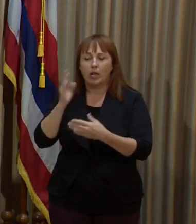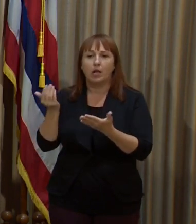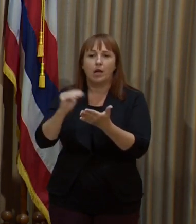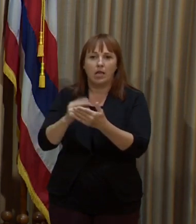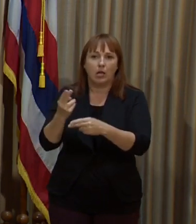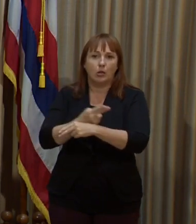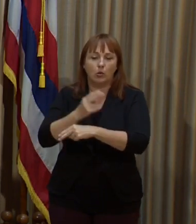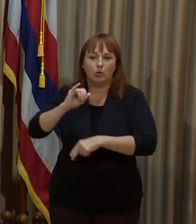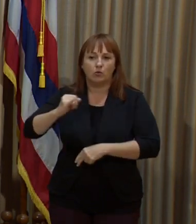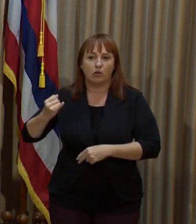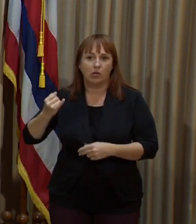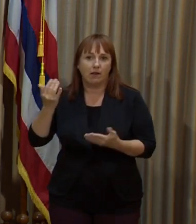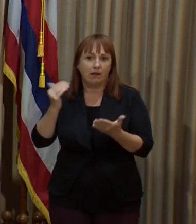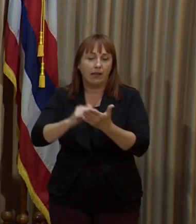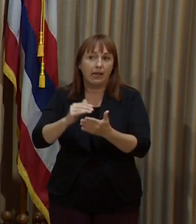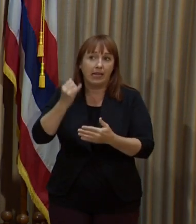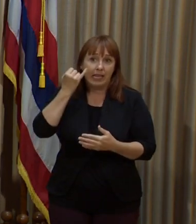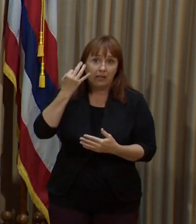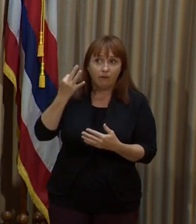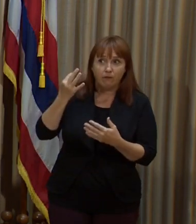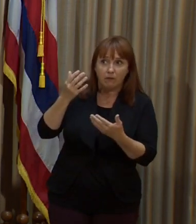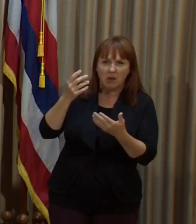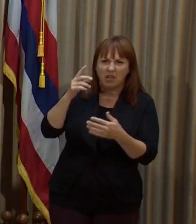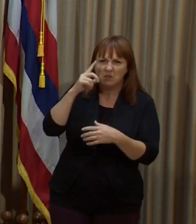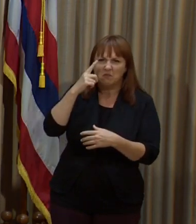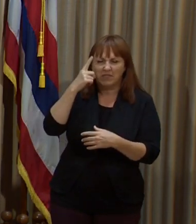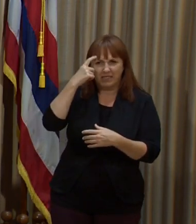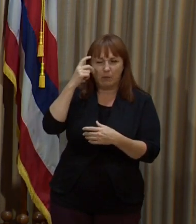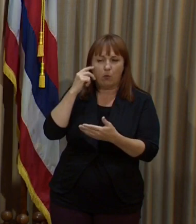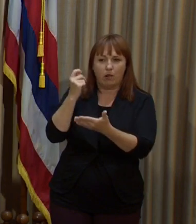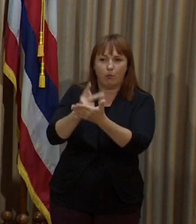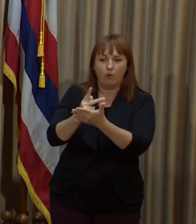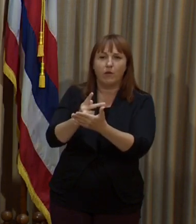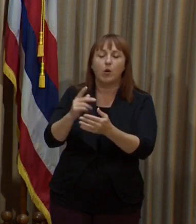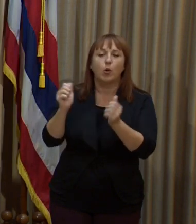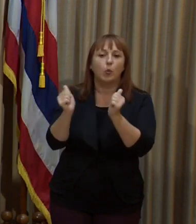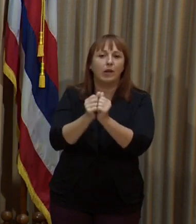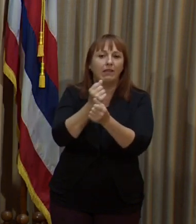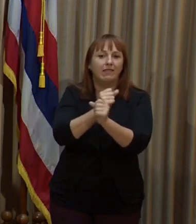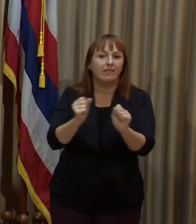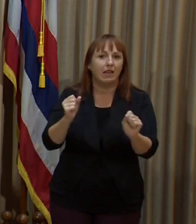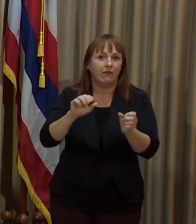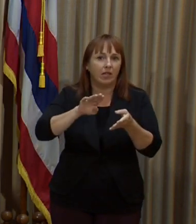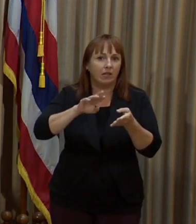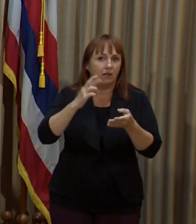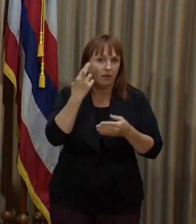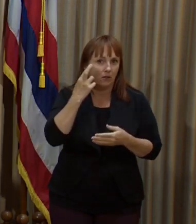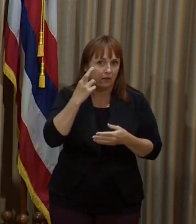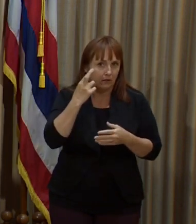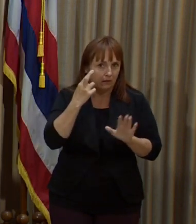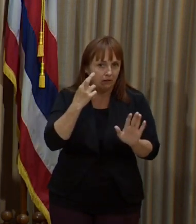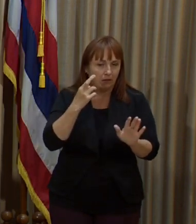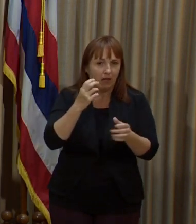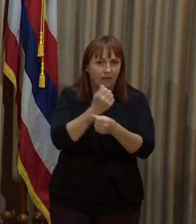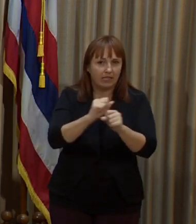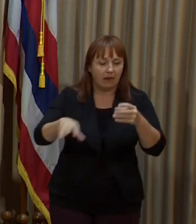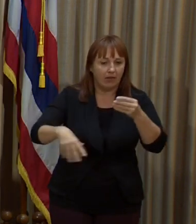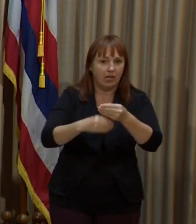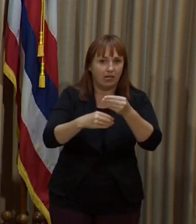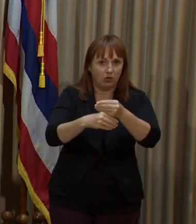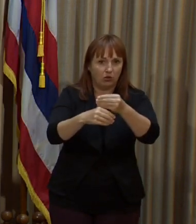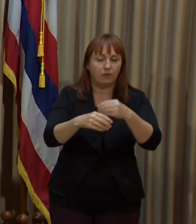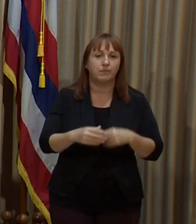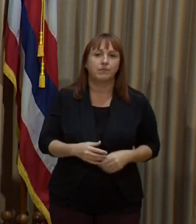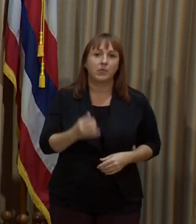us get there if people choose with some safety measures. They will recommend safety measures. We'll talk about that in the future. So if we do the